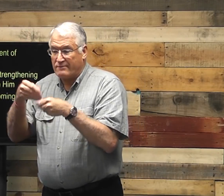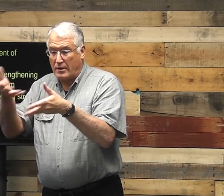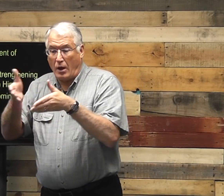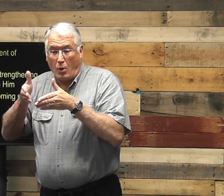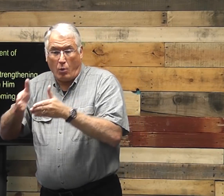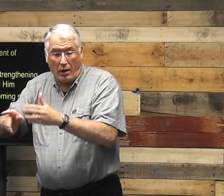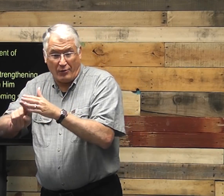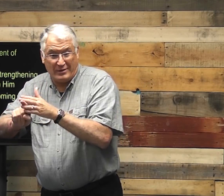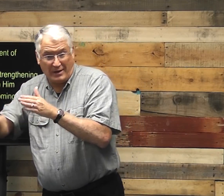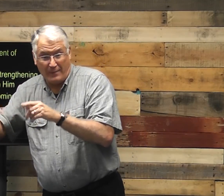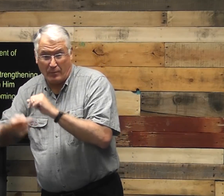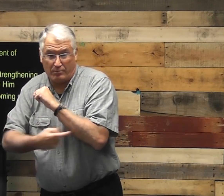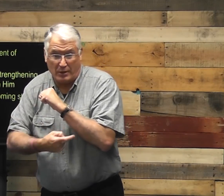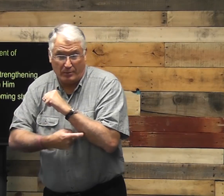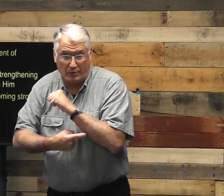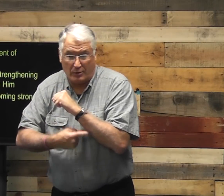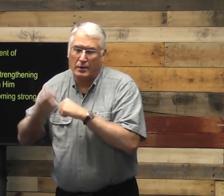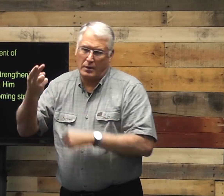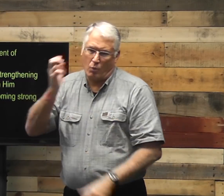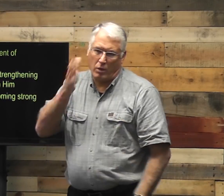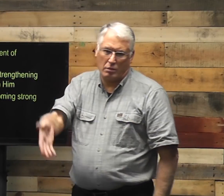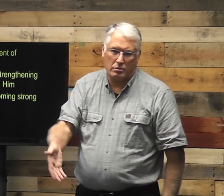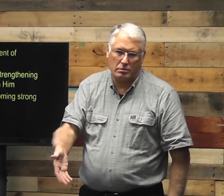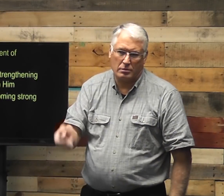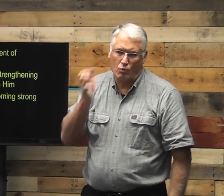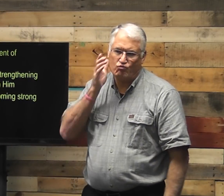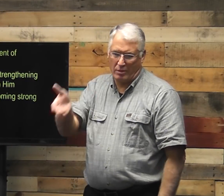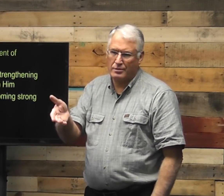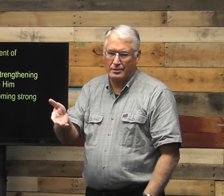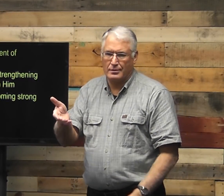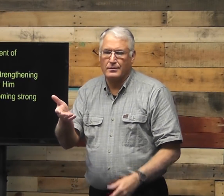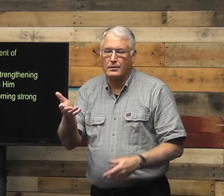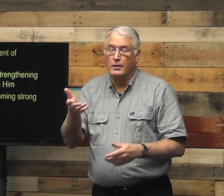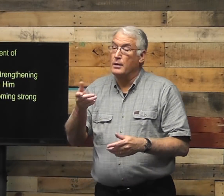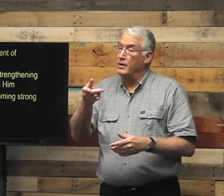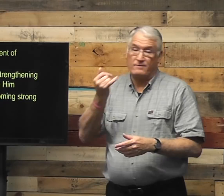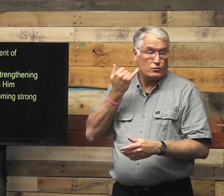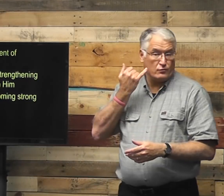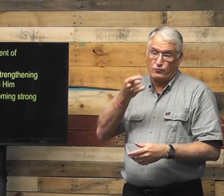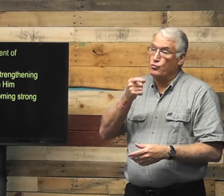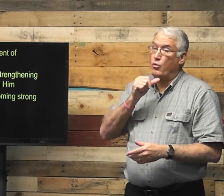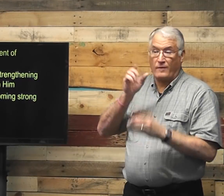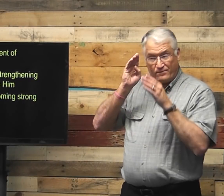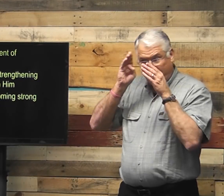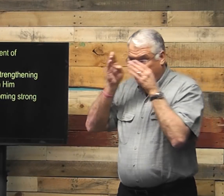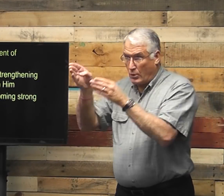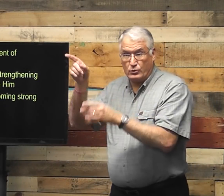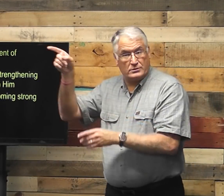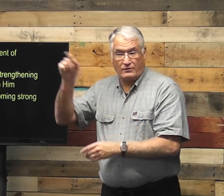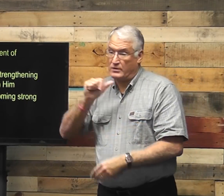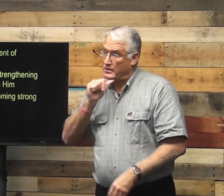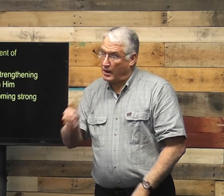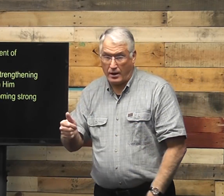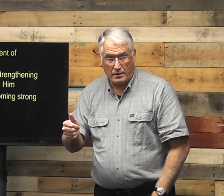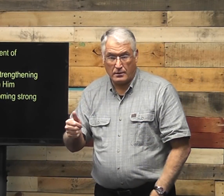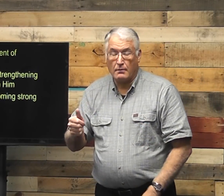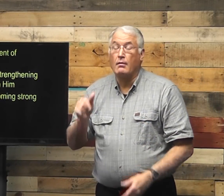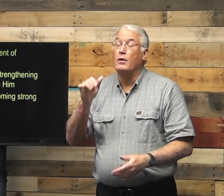God, God would provide a way of escape from temptation. And he will. But if you don't focus in on him,